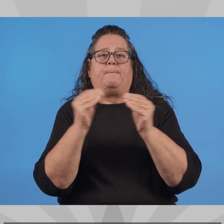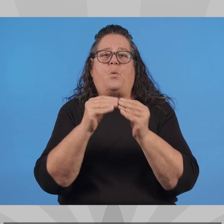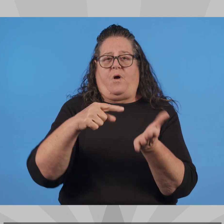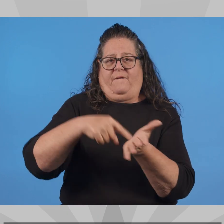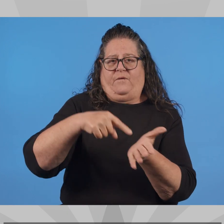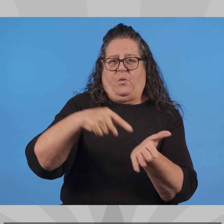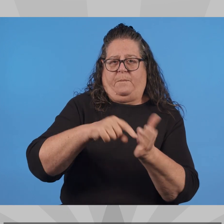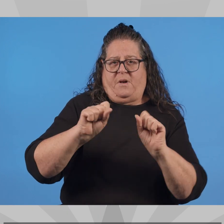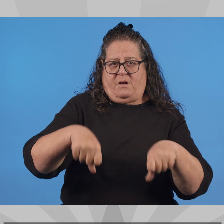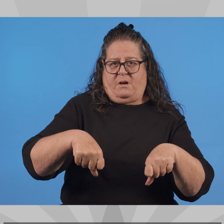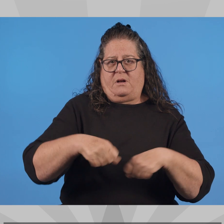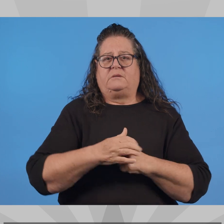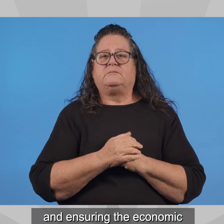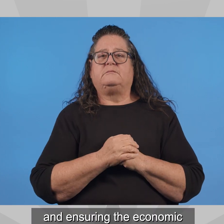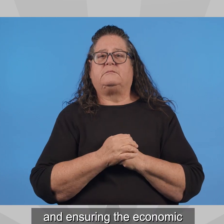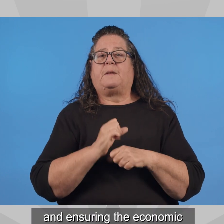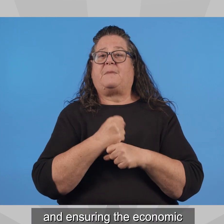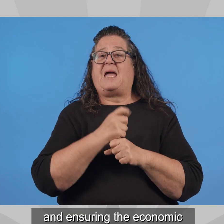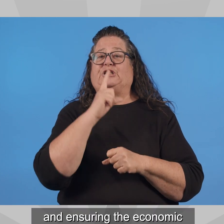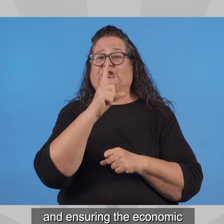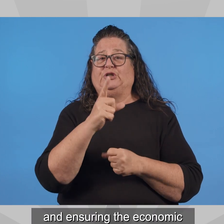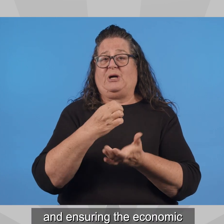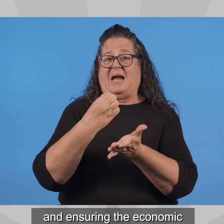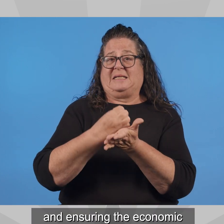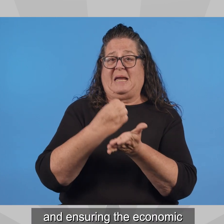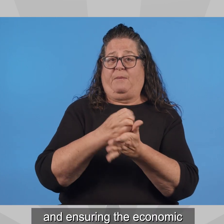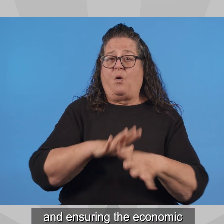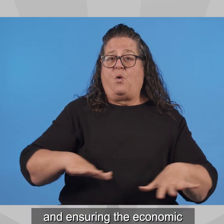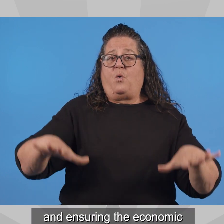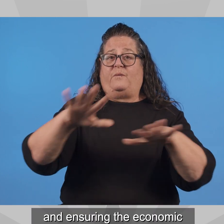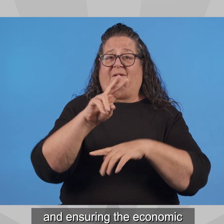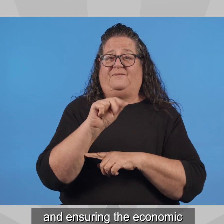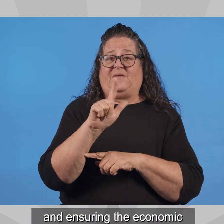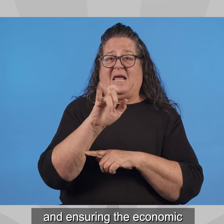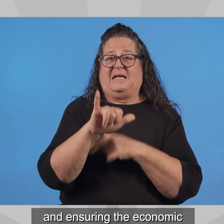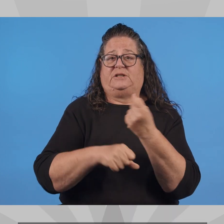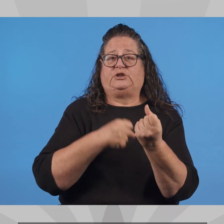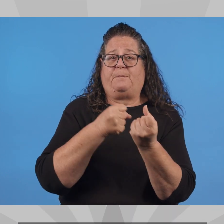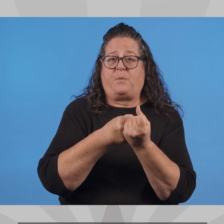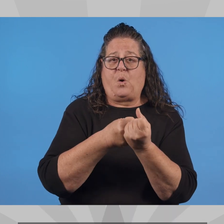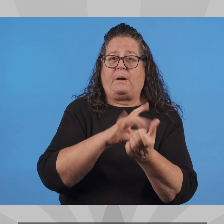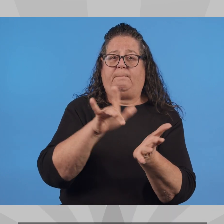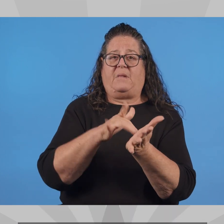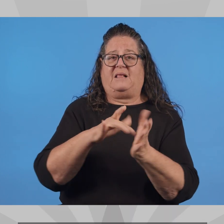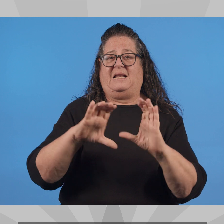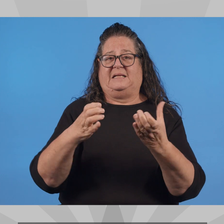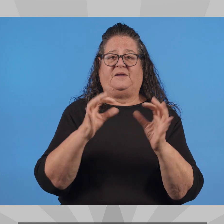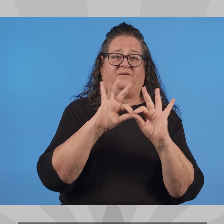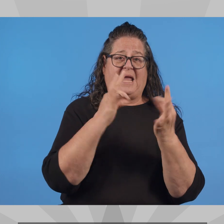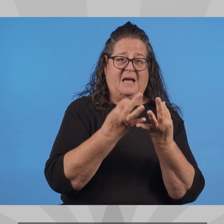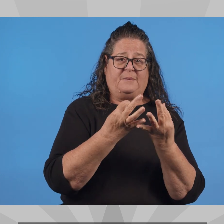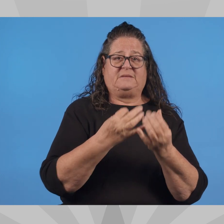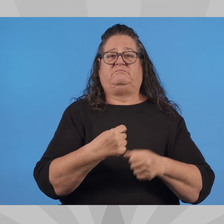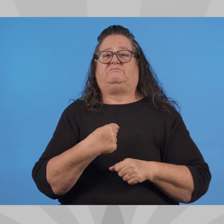pathways for affordable housing, and ensuring the economic development across the valley supports our working-class